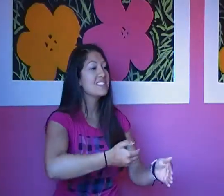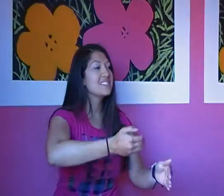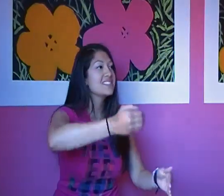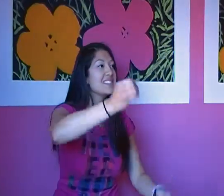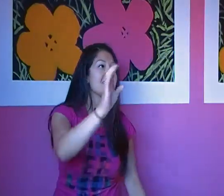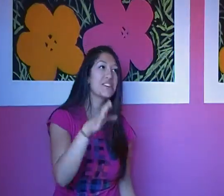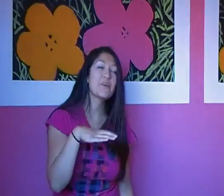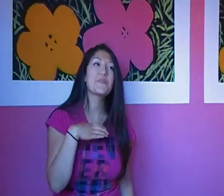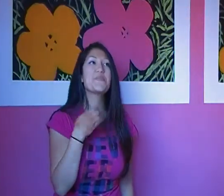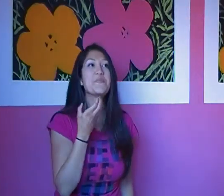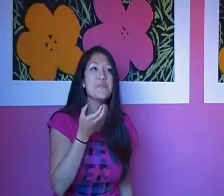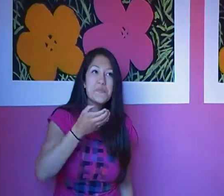sing.